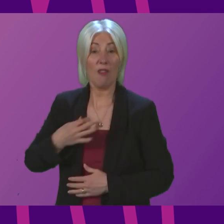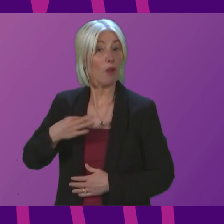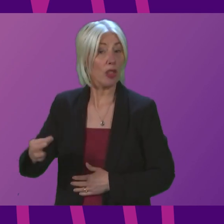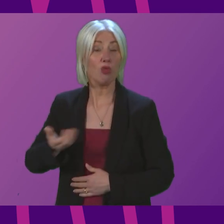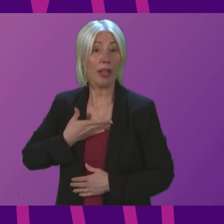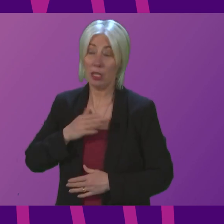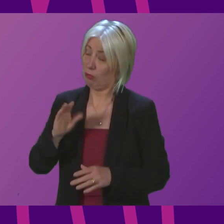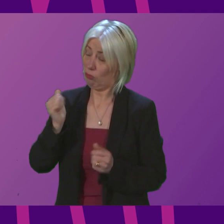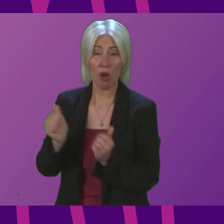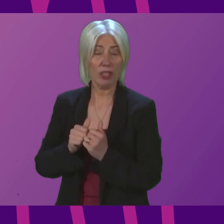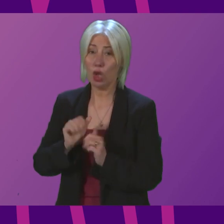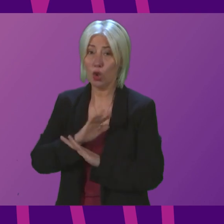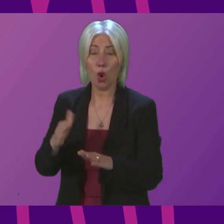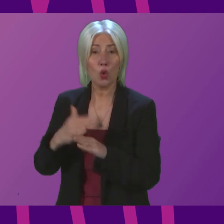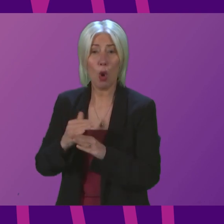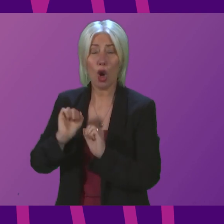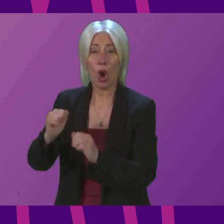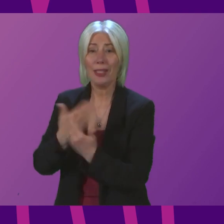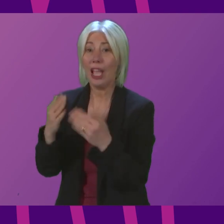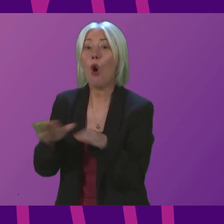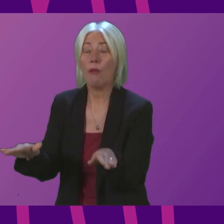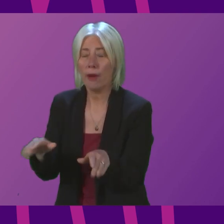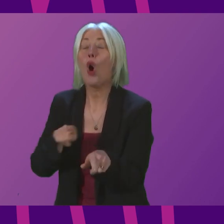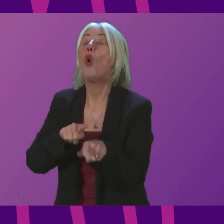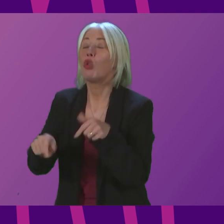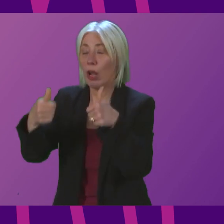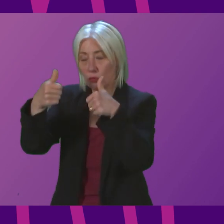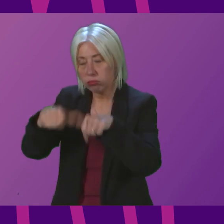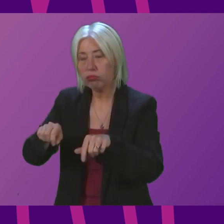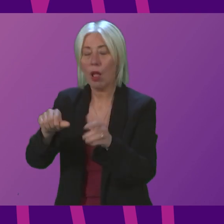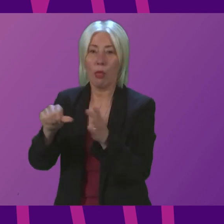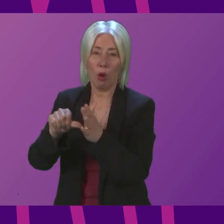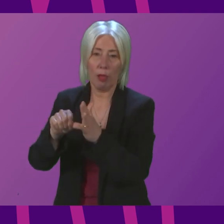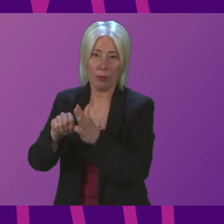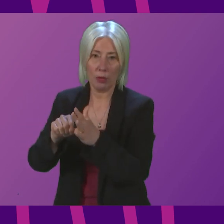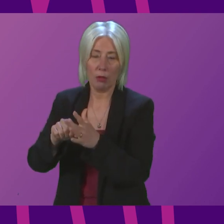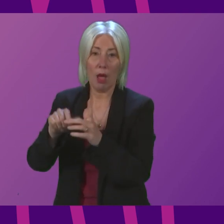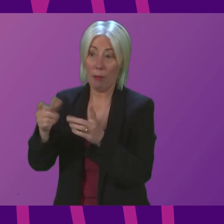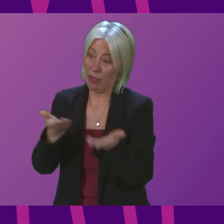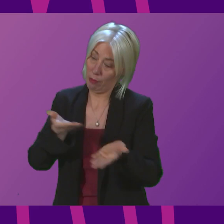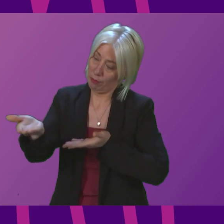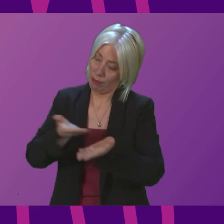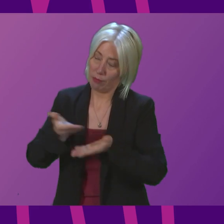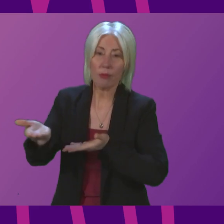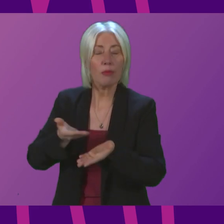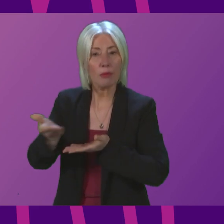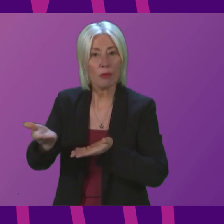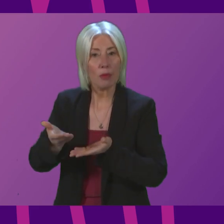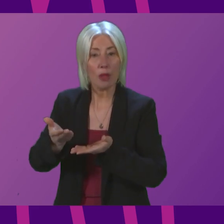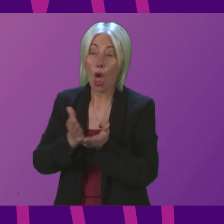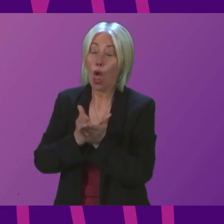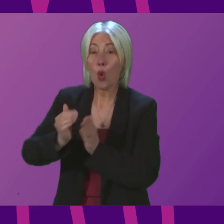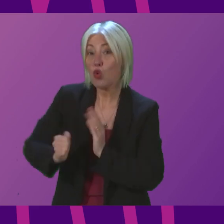rest day working we are trying to resolve those issues by the negotiation that is taking place and we have put in place through